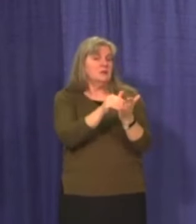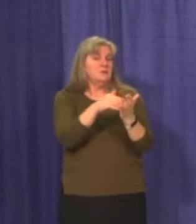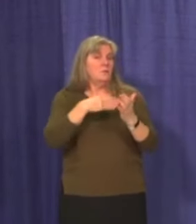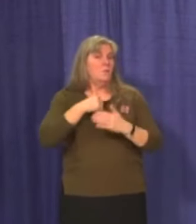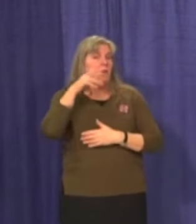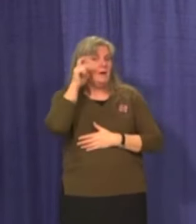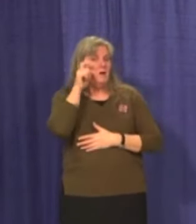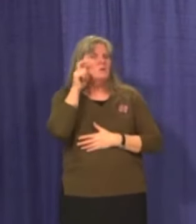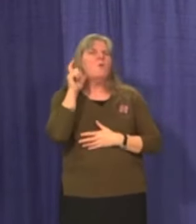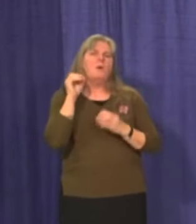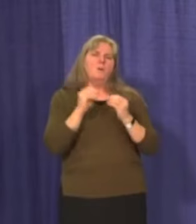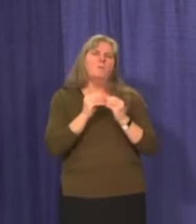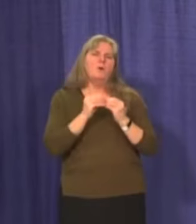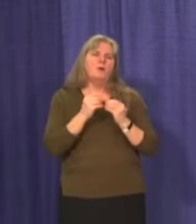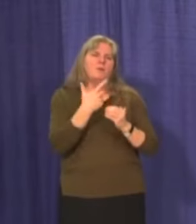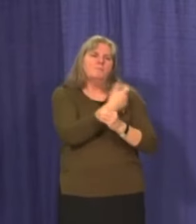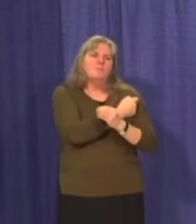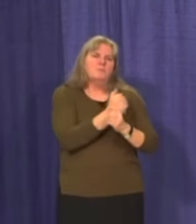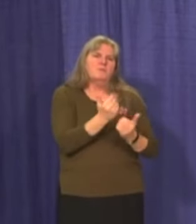what we're seeing right now.